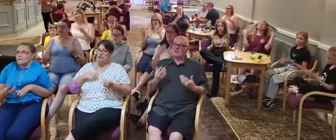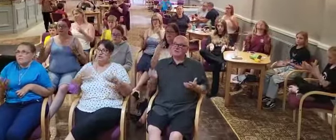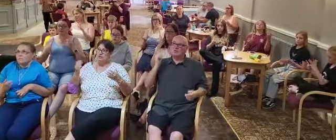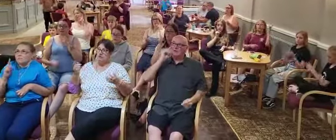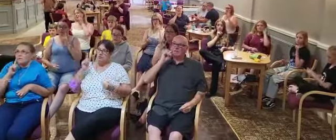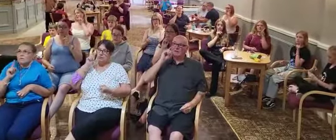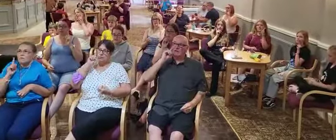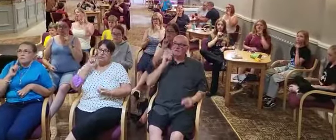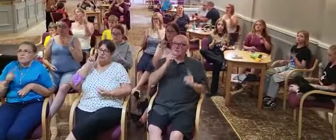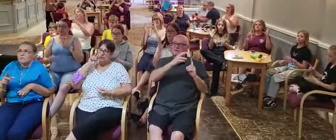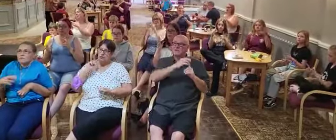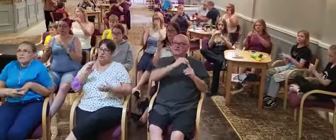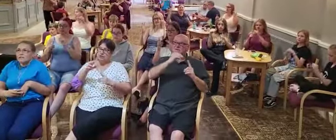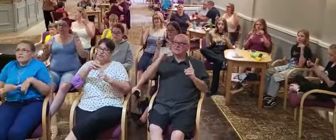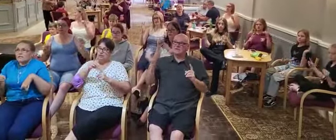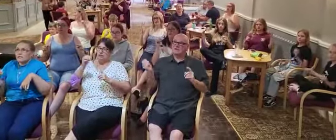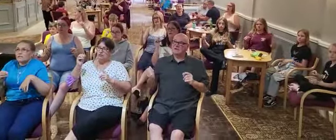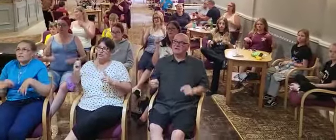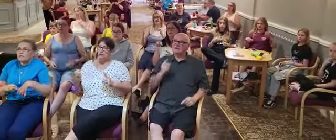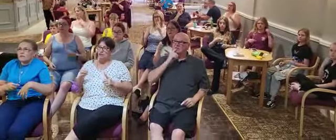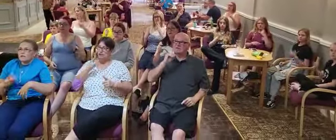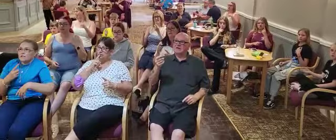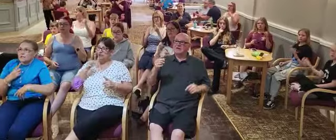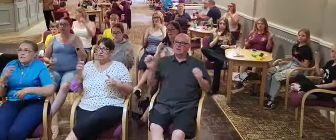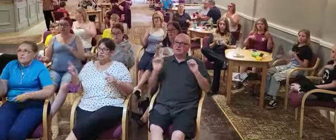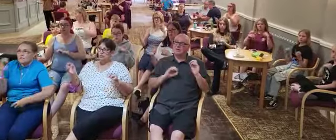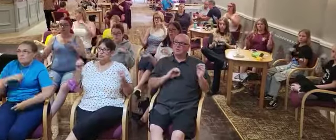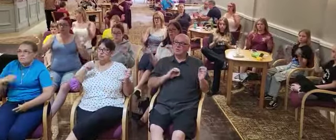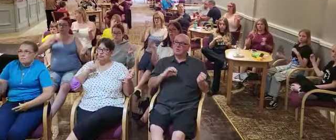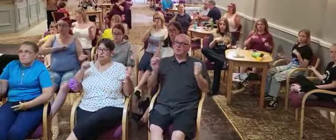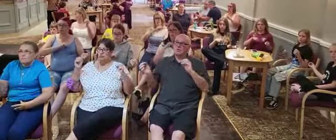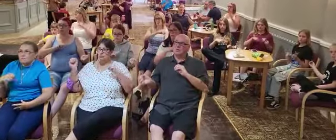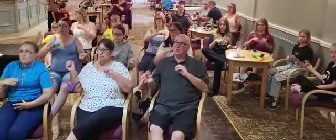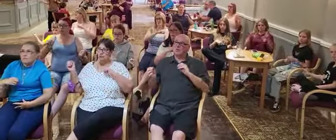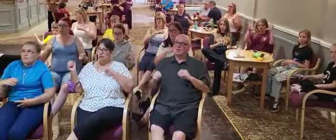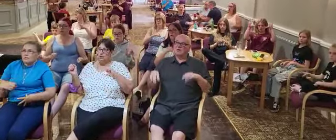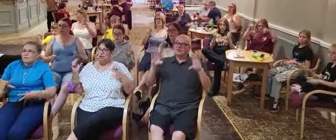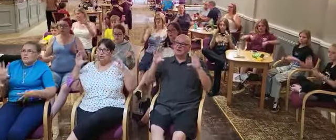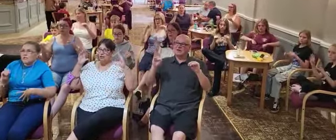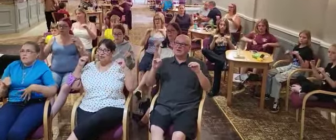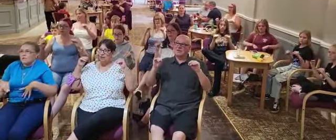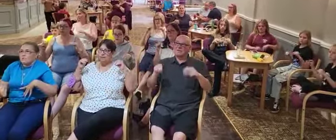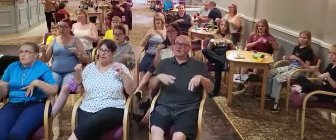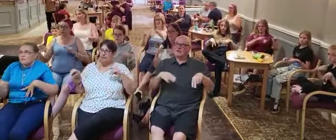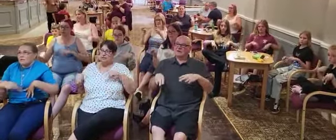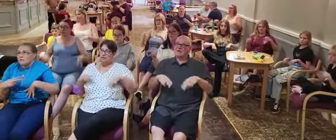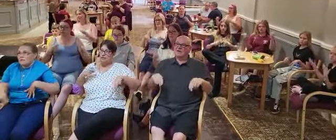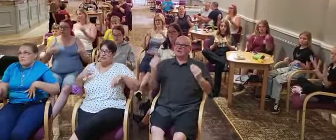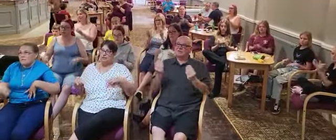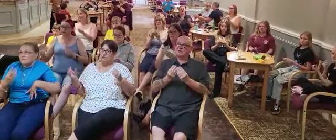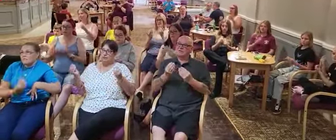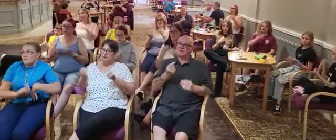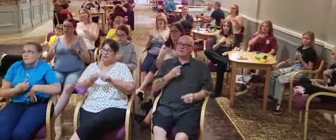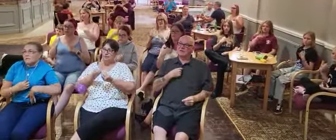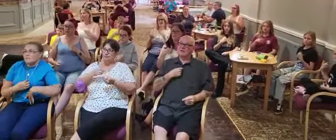woman's my destiny She said, ooh, ooh, shut up and dance with me